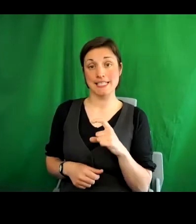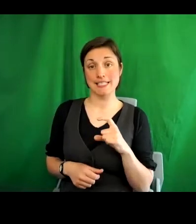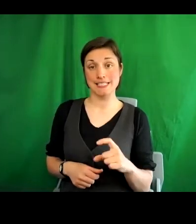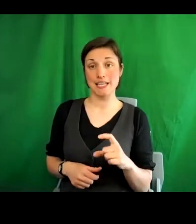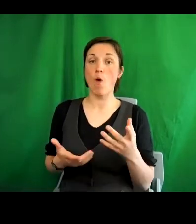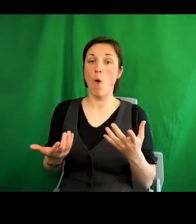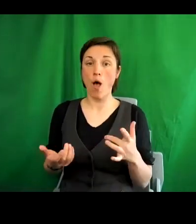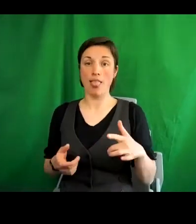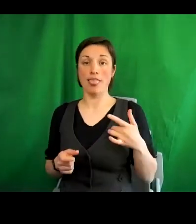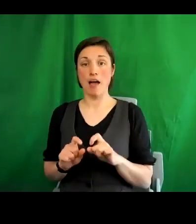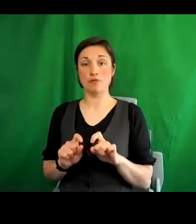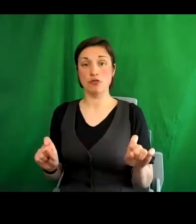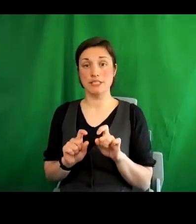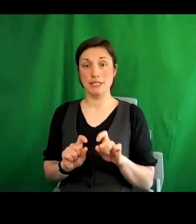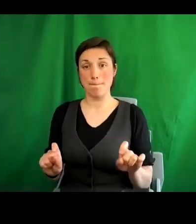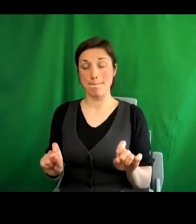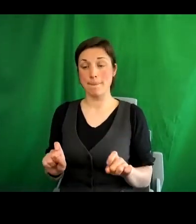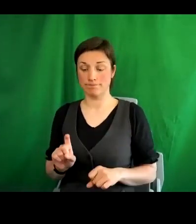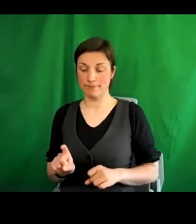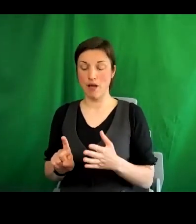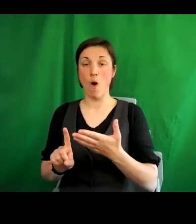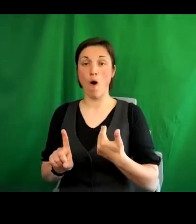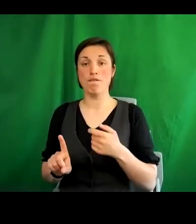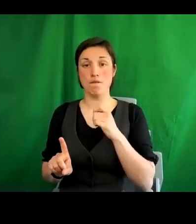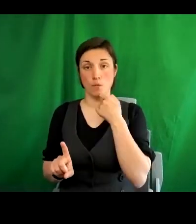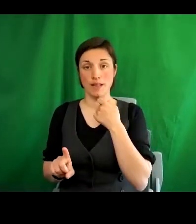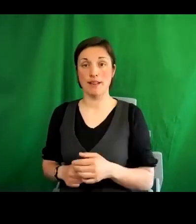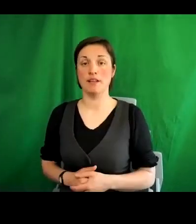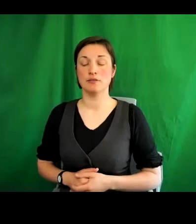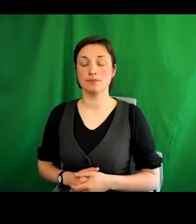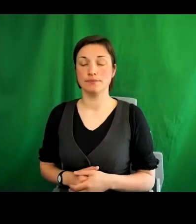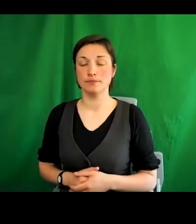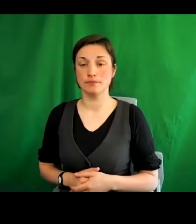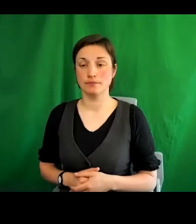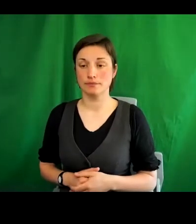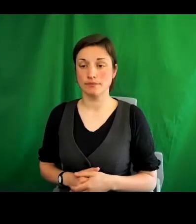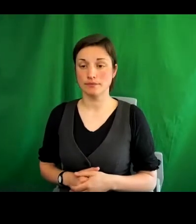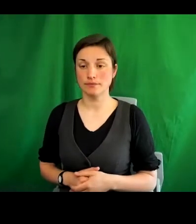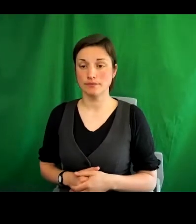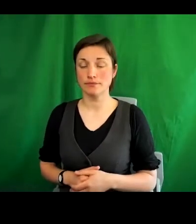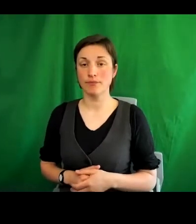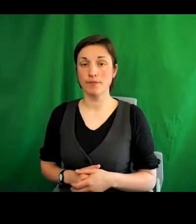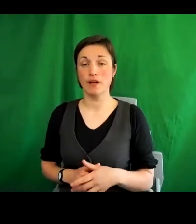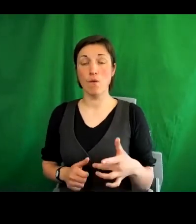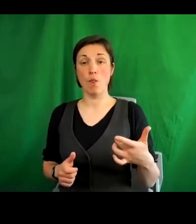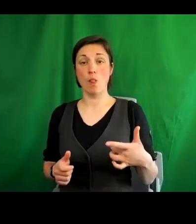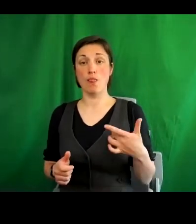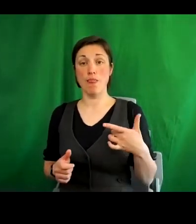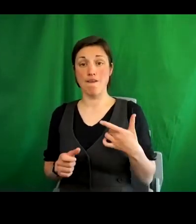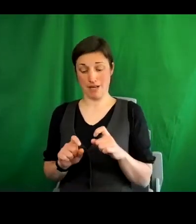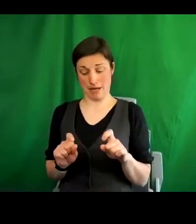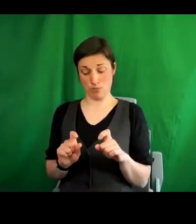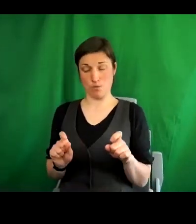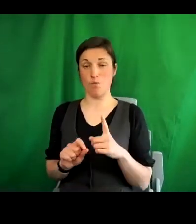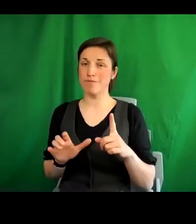transcript button at the bottom of your screen. The live captioning is auto captioning and so